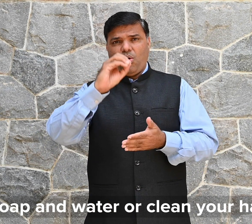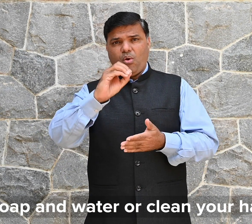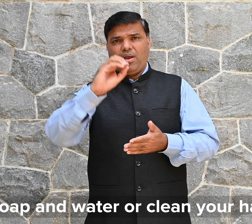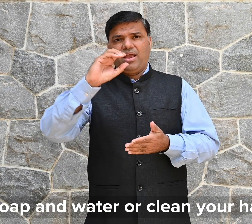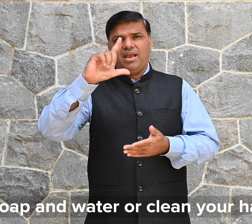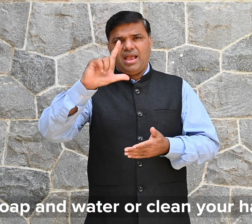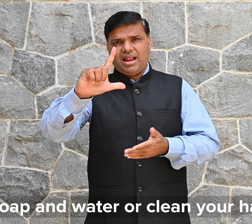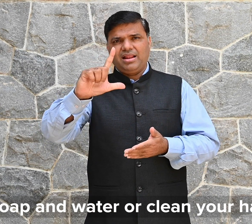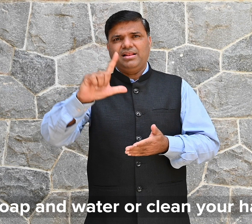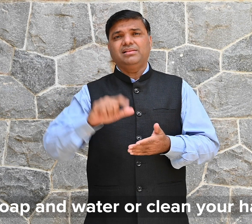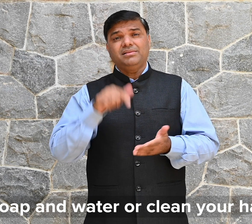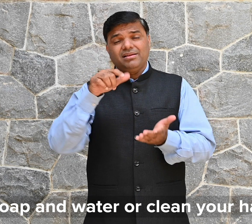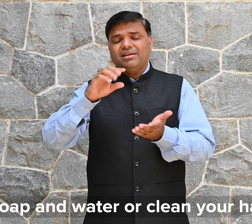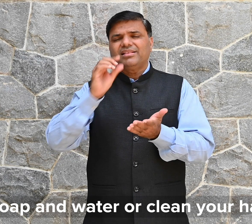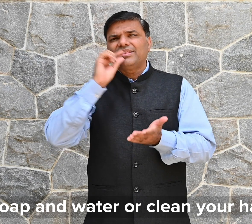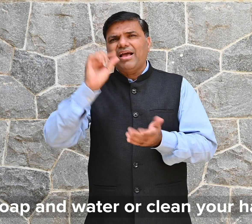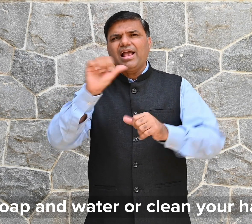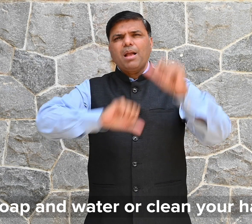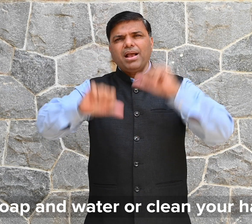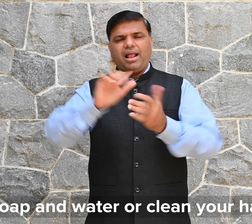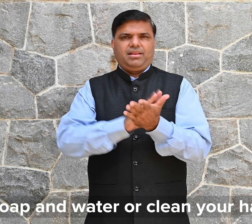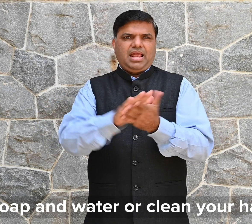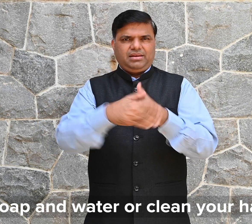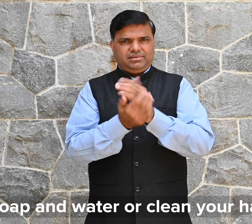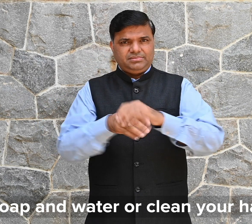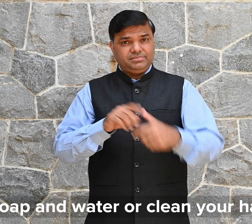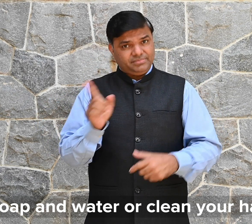clean your hands with an alcohol-based hand rub.